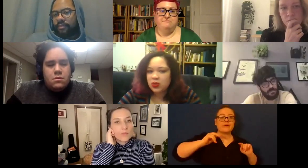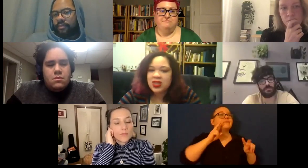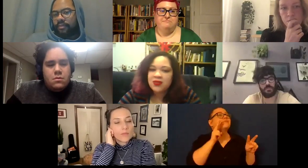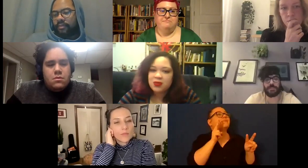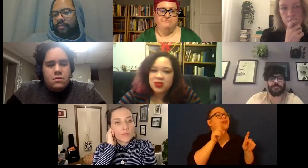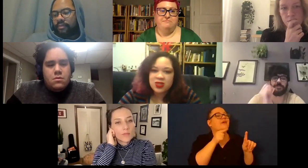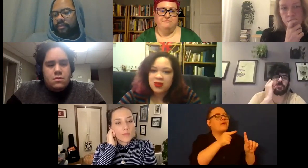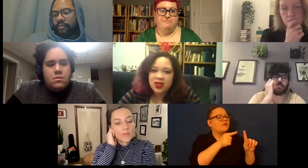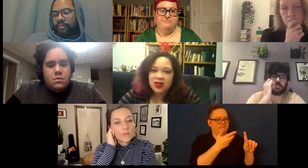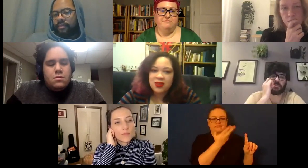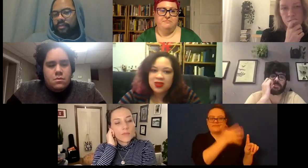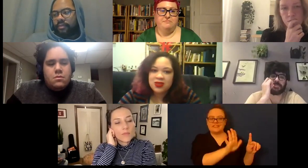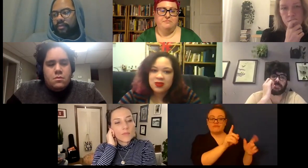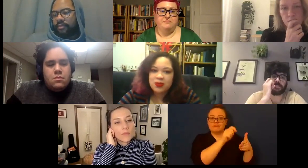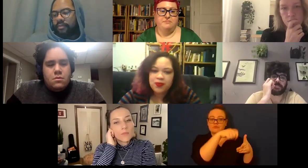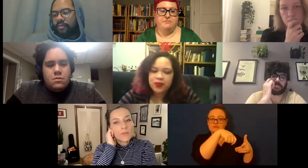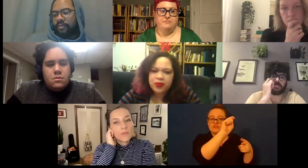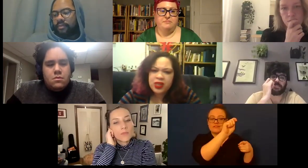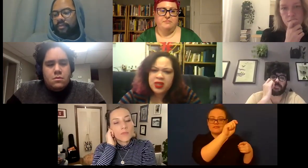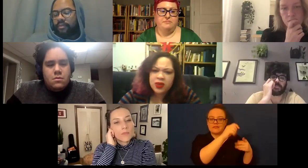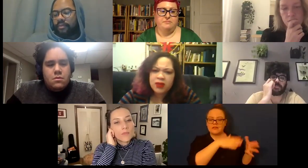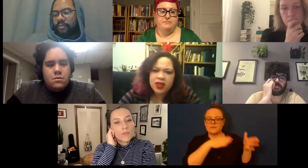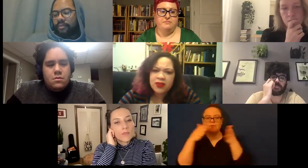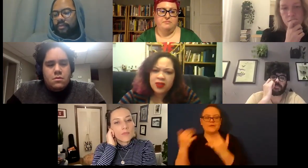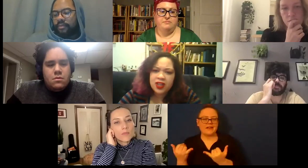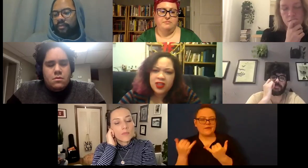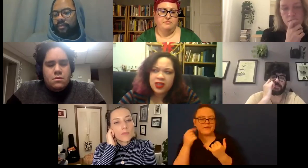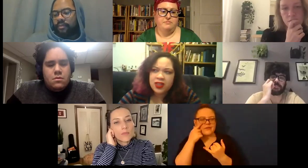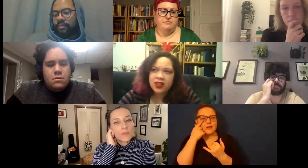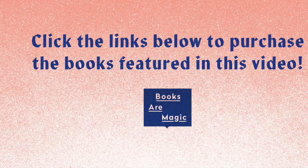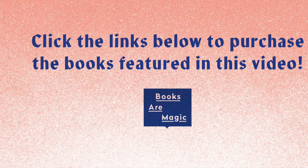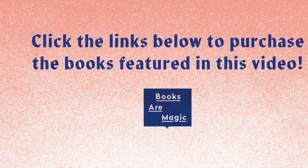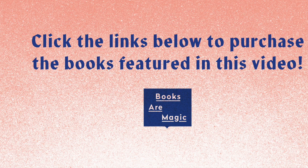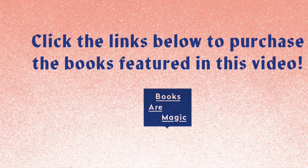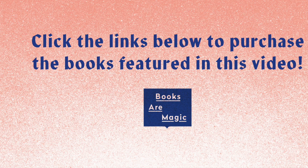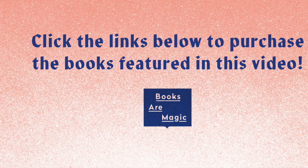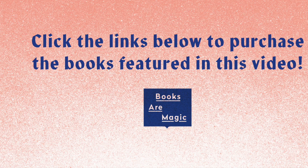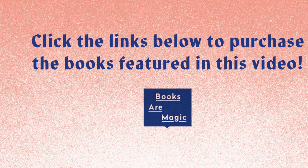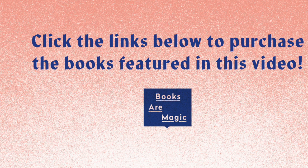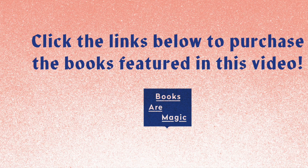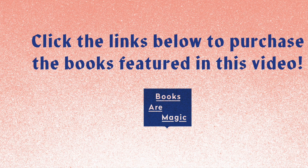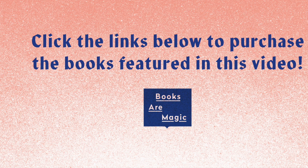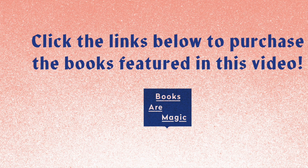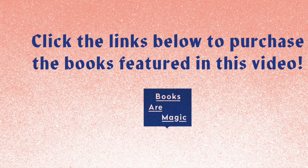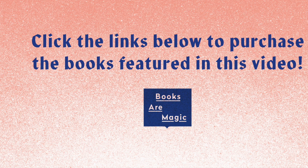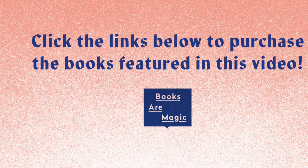am I doing with what's left but doing something that feels new and meaningful and I think that gave me permission um to get back to making